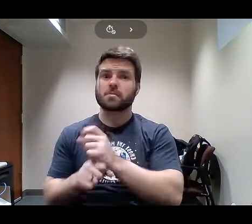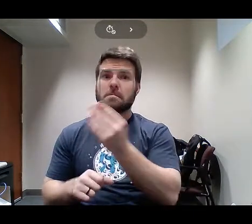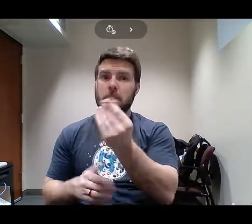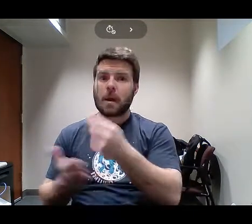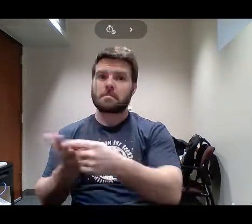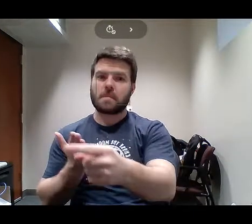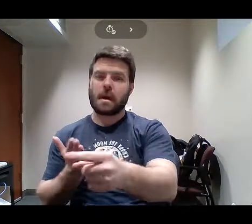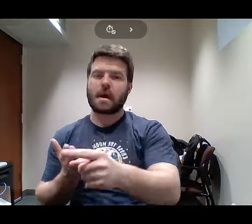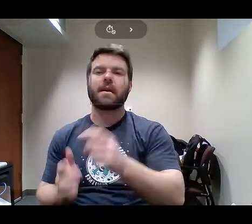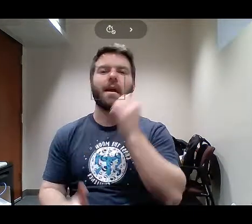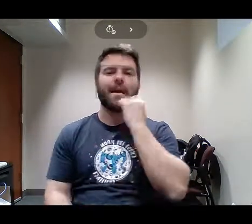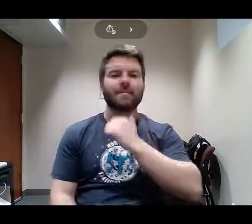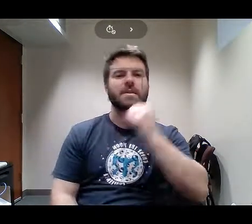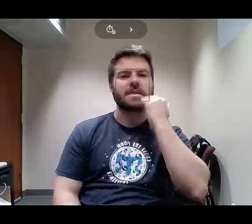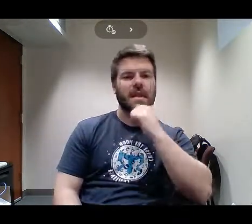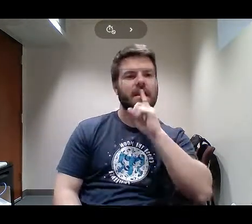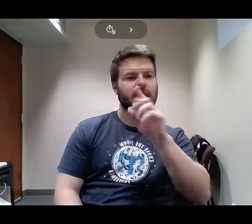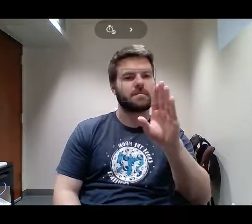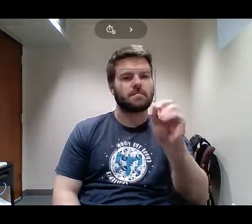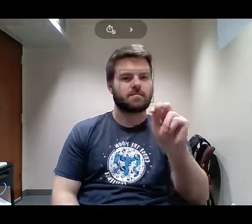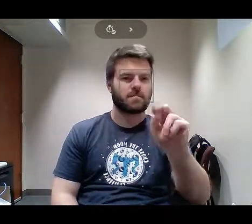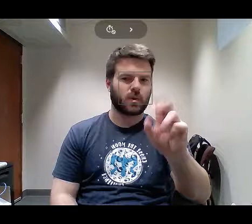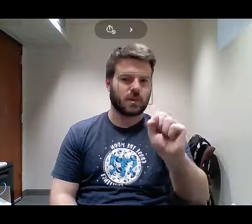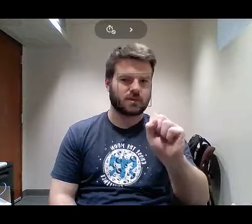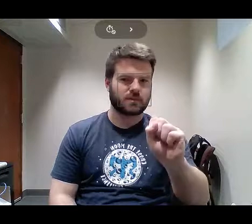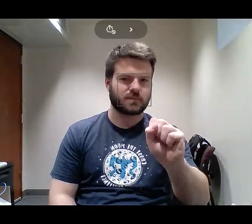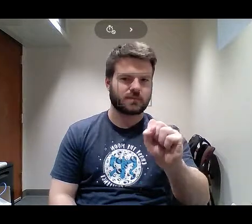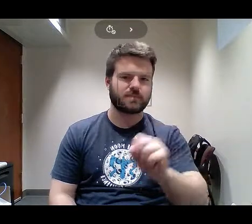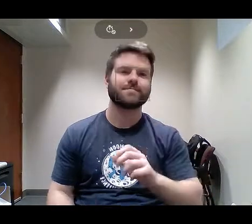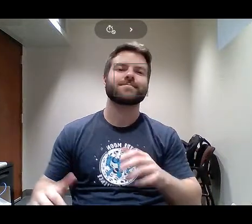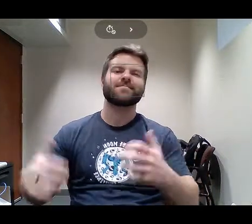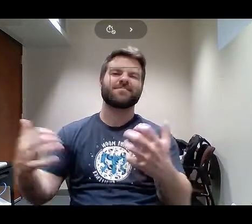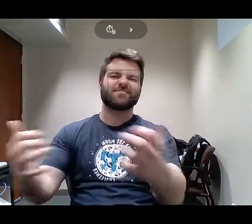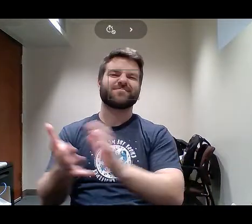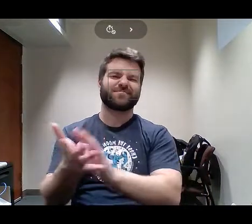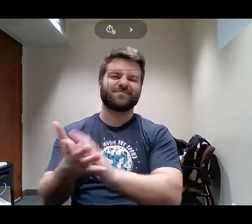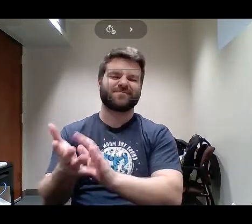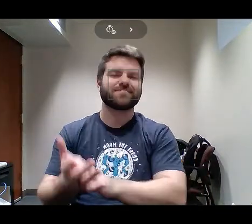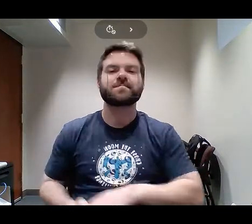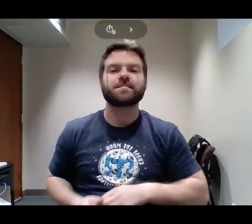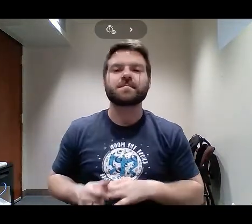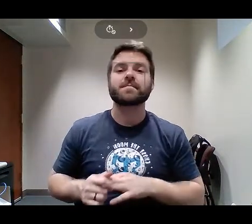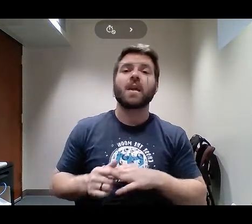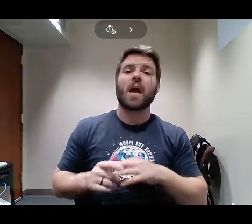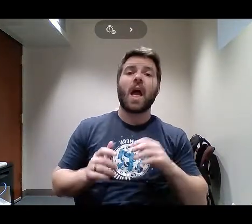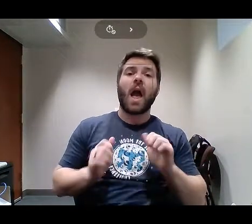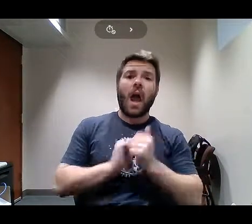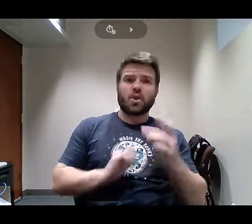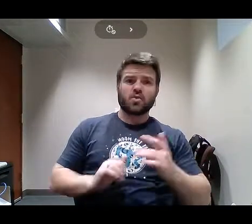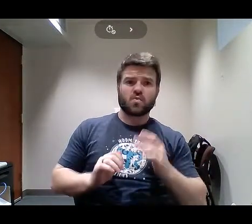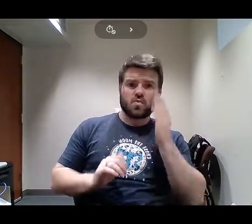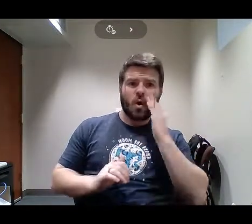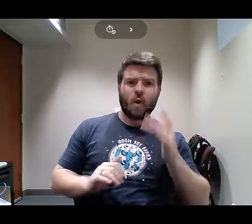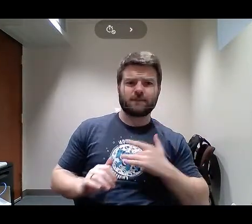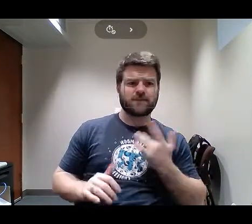It's true. And how do you know when you're doing something right? How do you know that? It feels so.